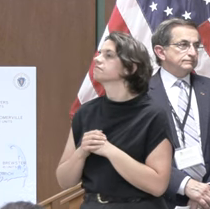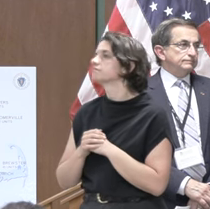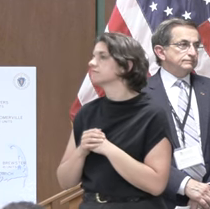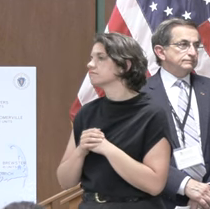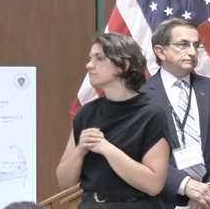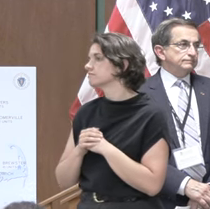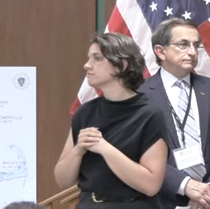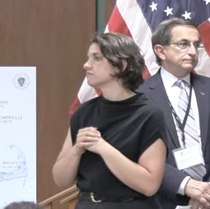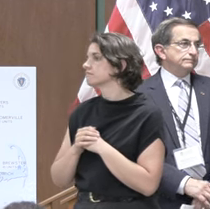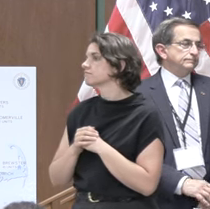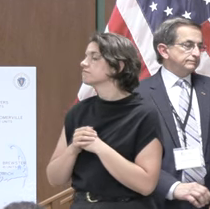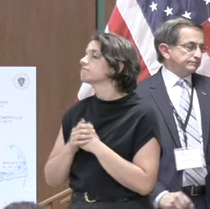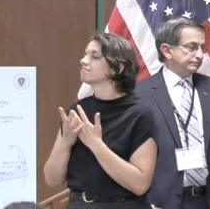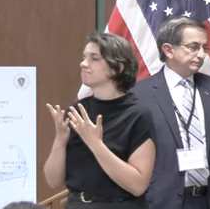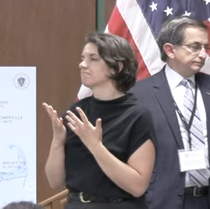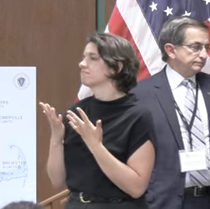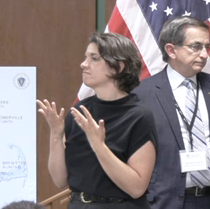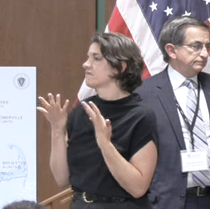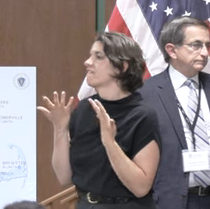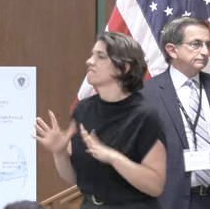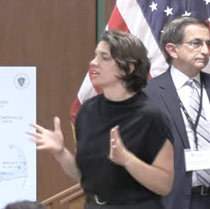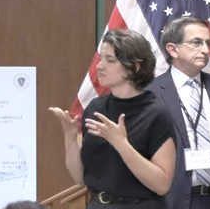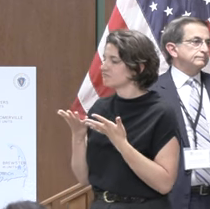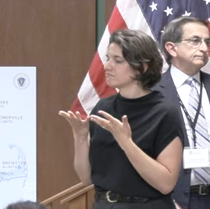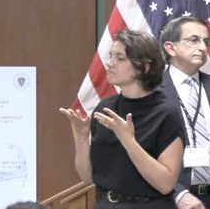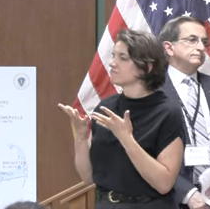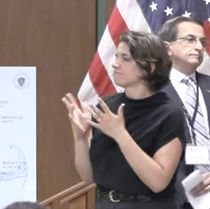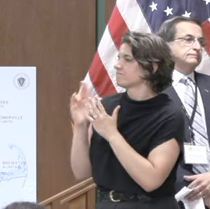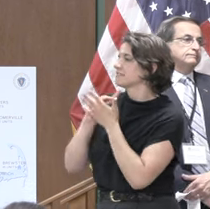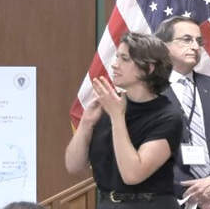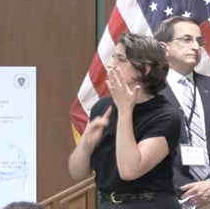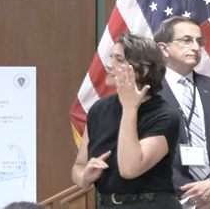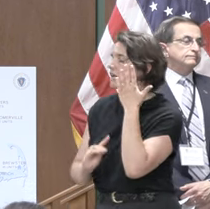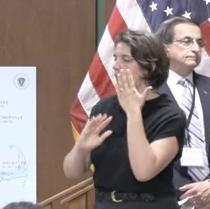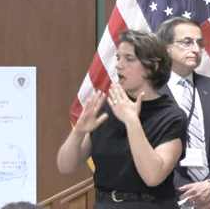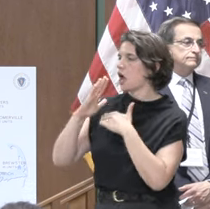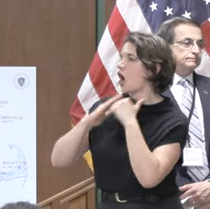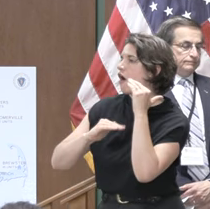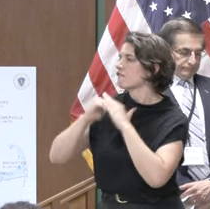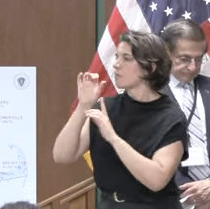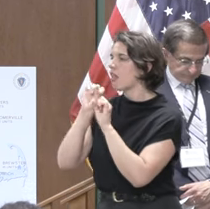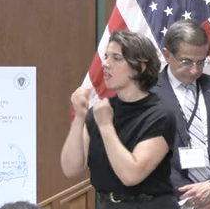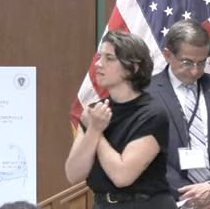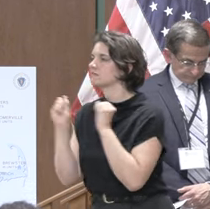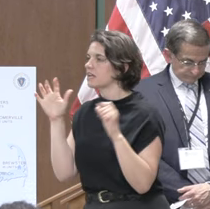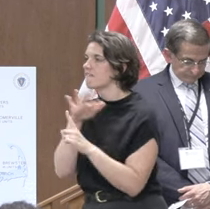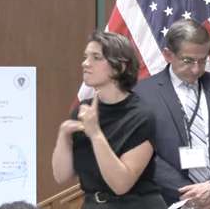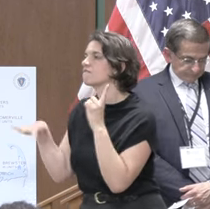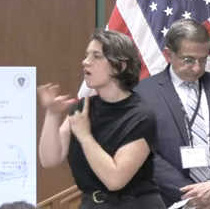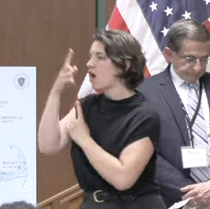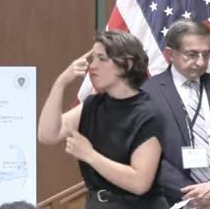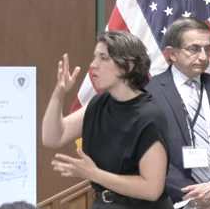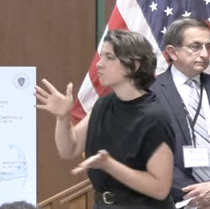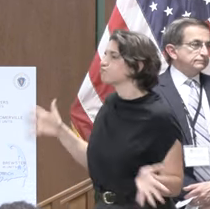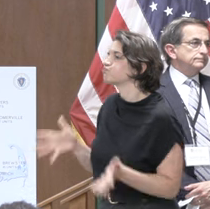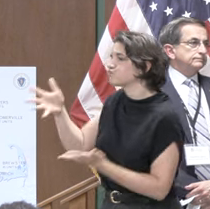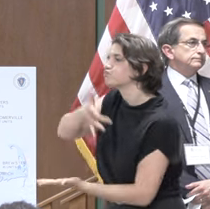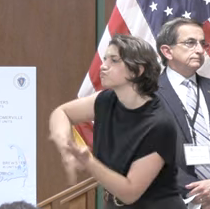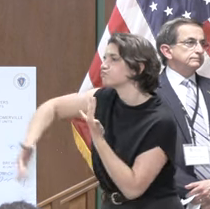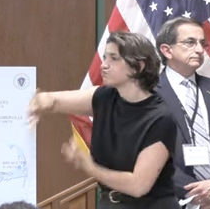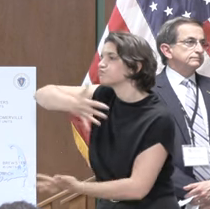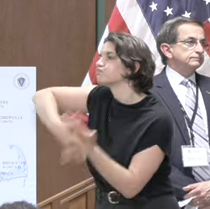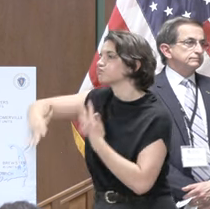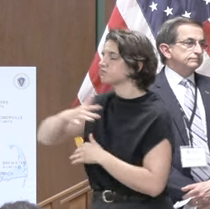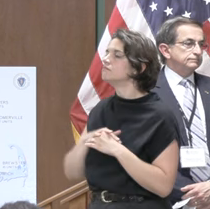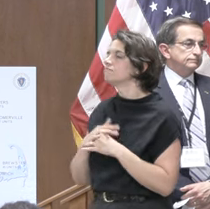an inclusive comfortable and safe environment to foster socialization well-being in the most successful living